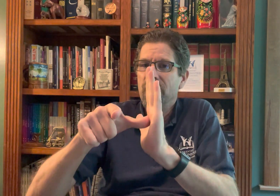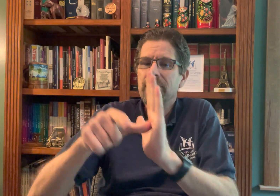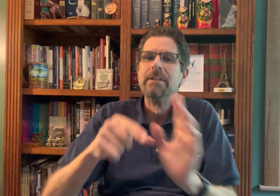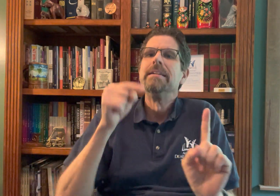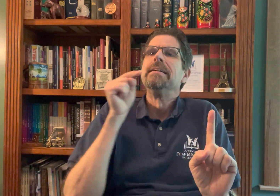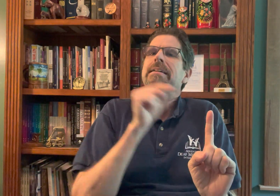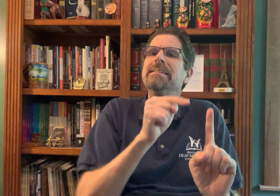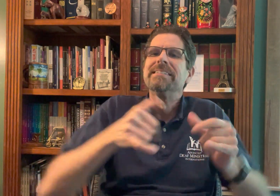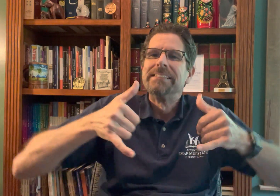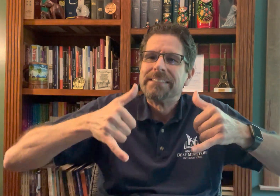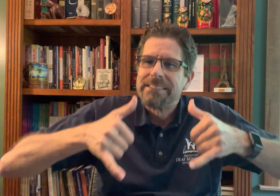later.